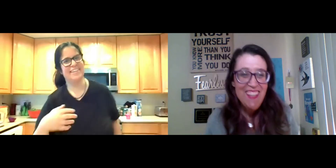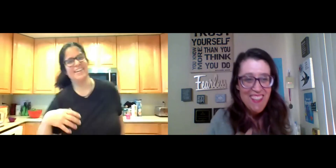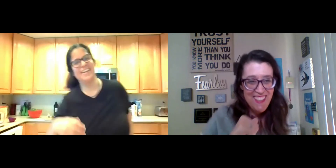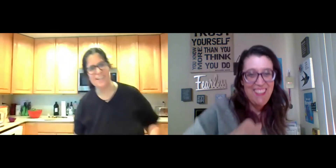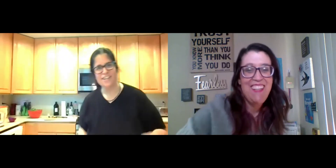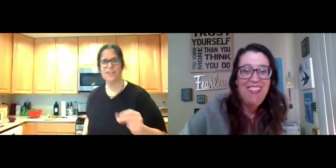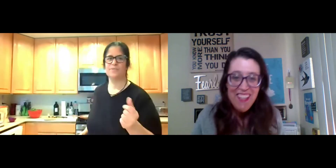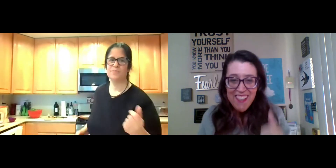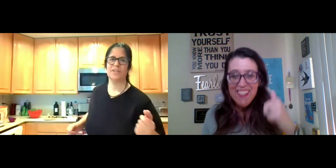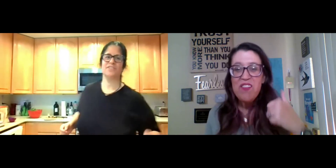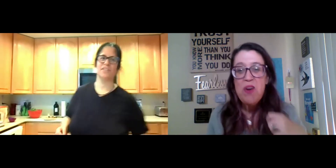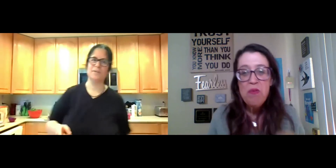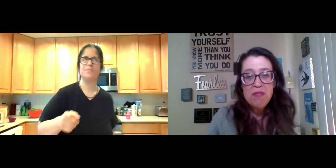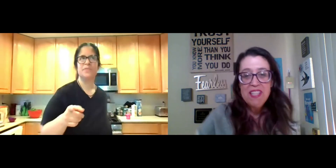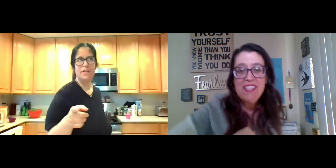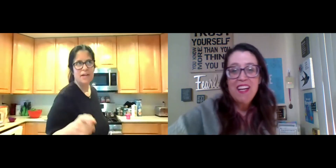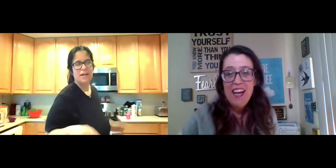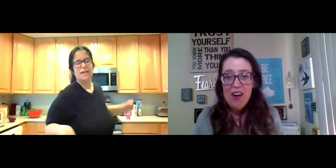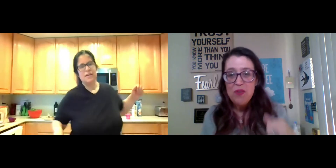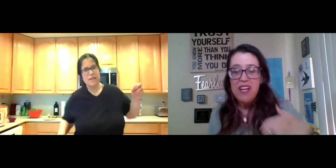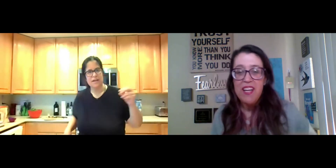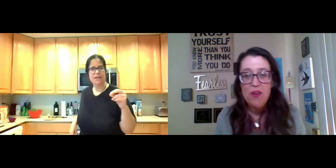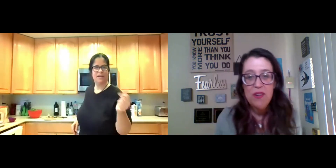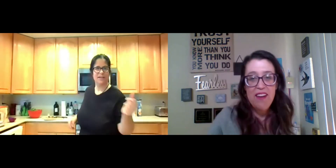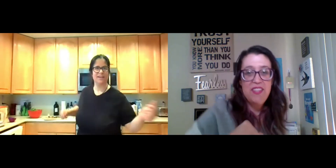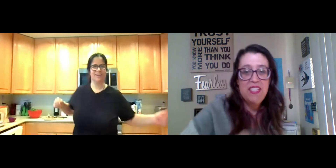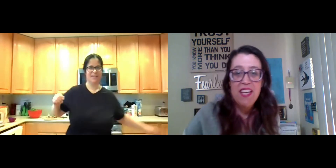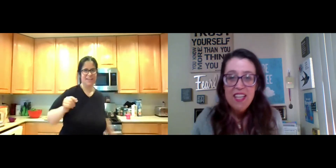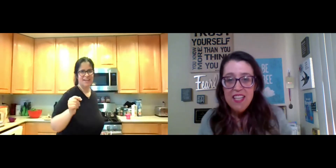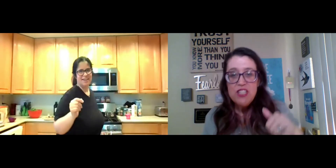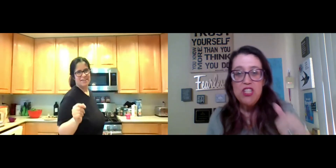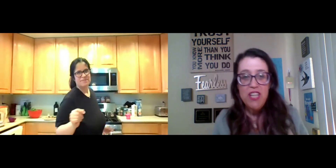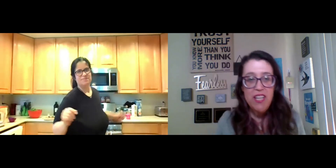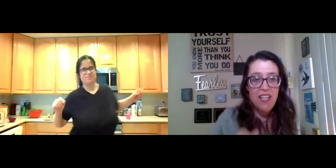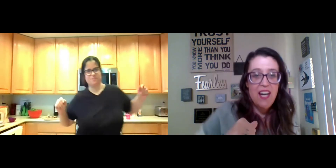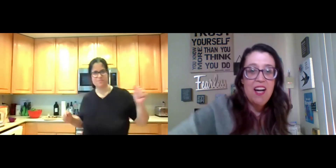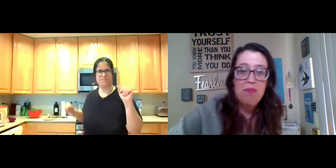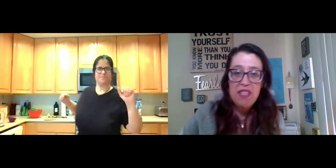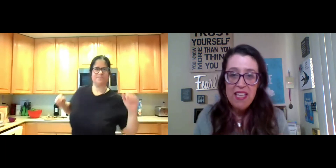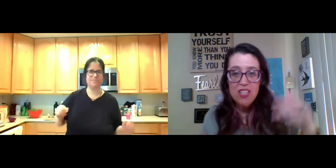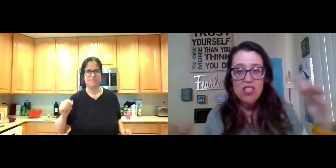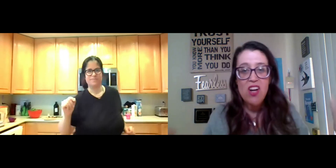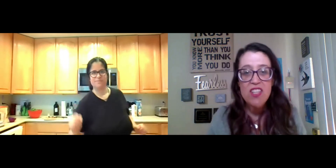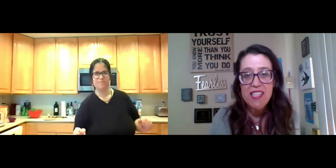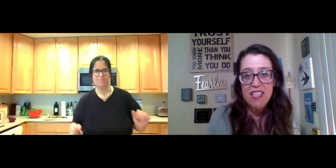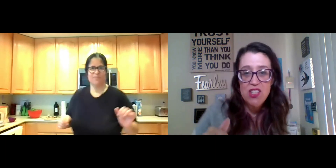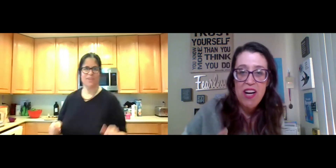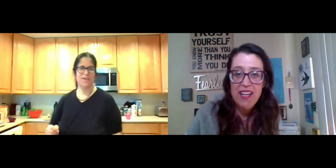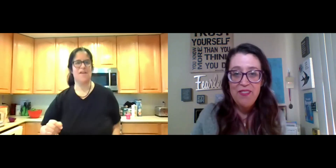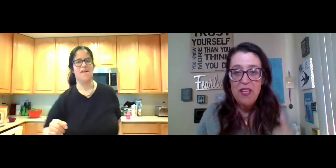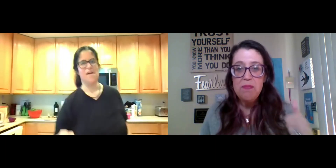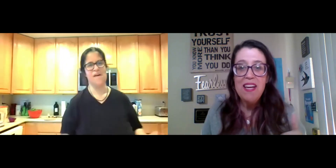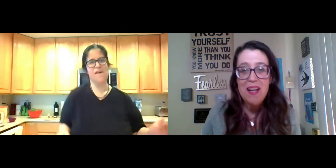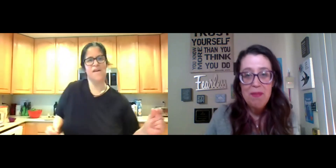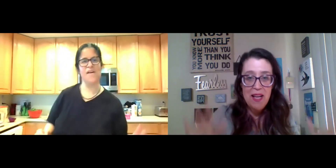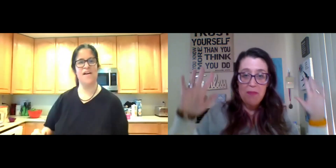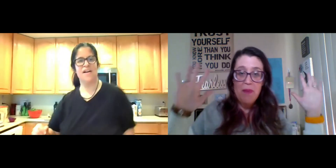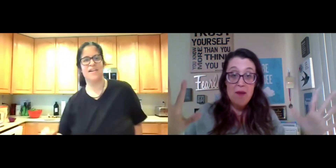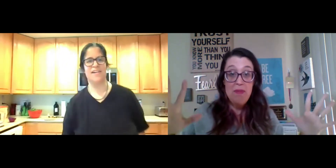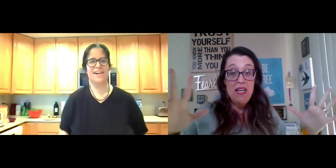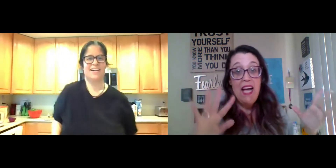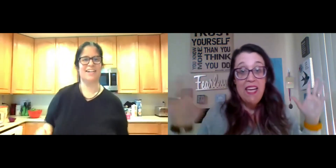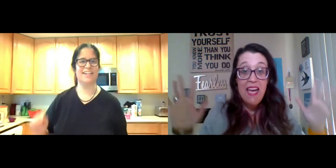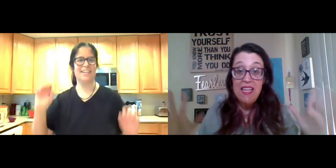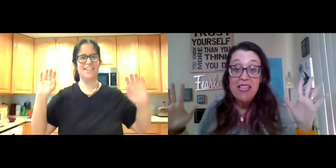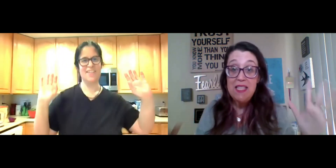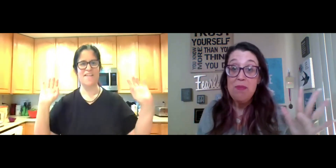love. You know, my mom does that now when I go and I visit, she, um, is like constantly trying to feed me. And I'm like,